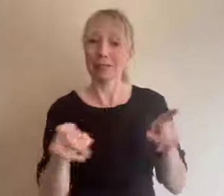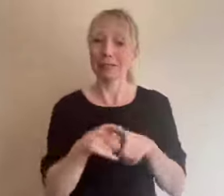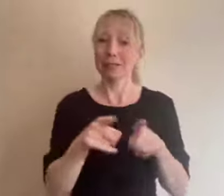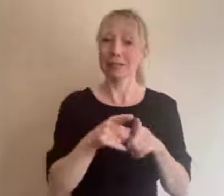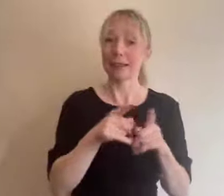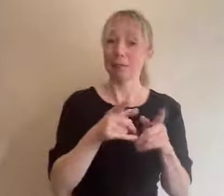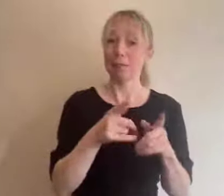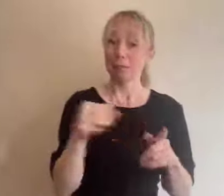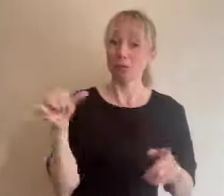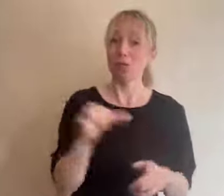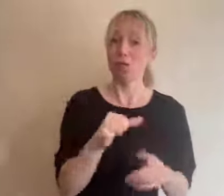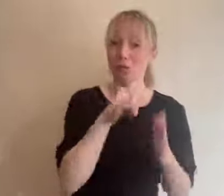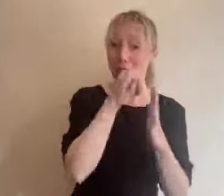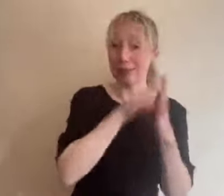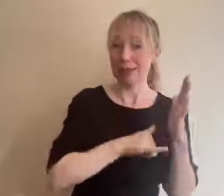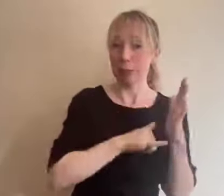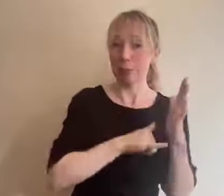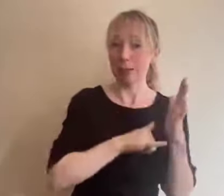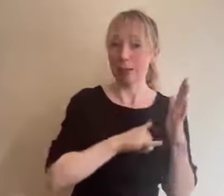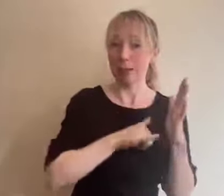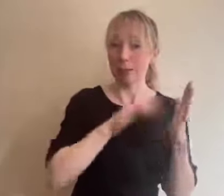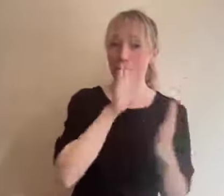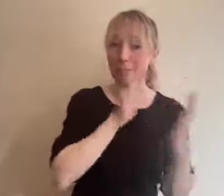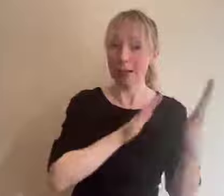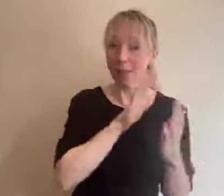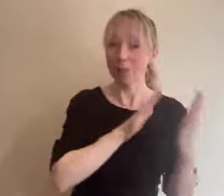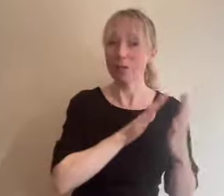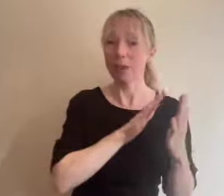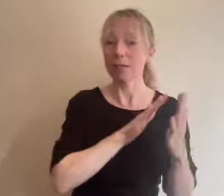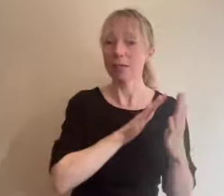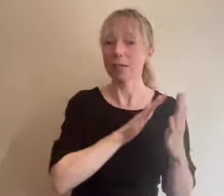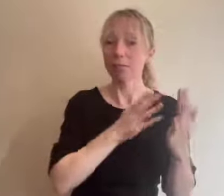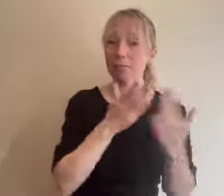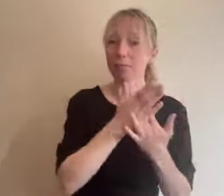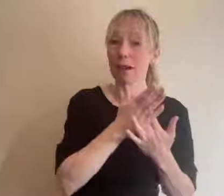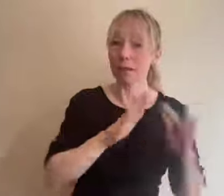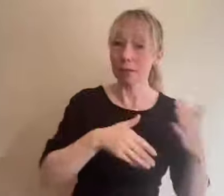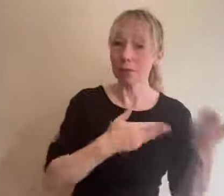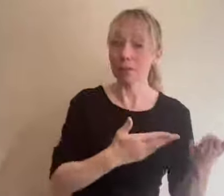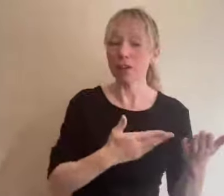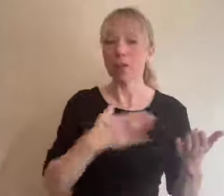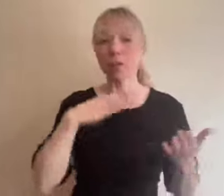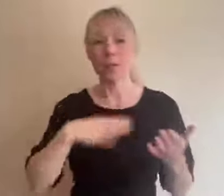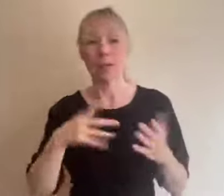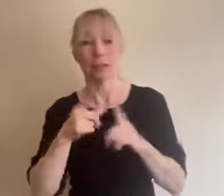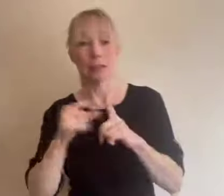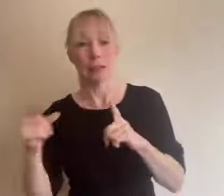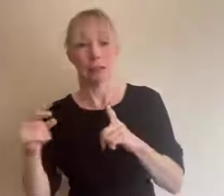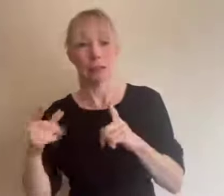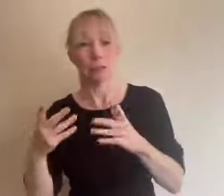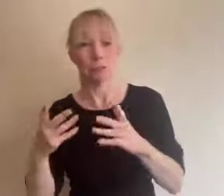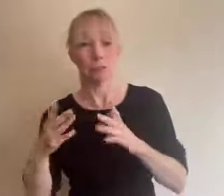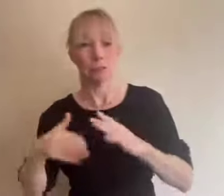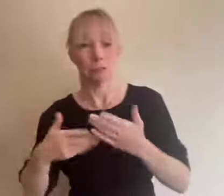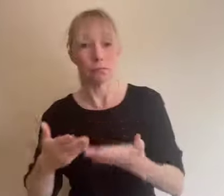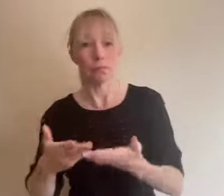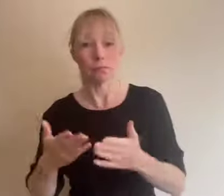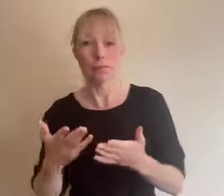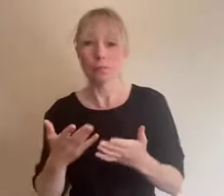about your in-person access provisions you need one about your digital access revisions this could include but this is by no